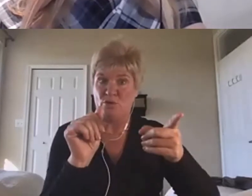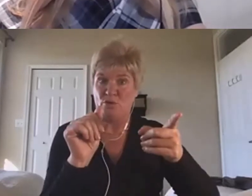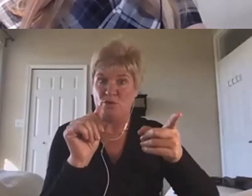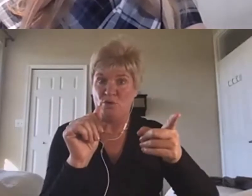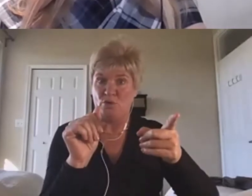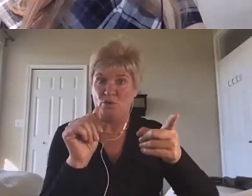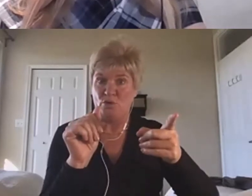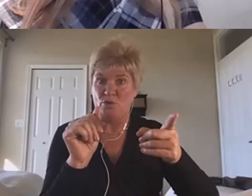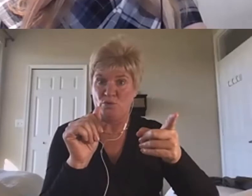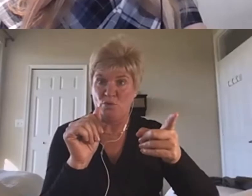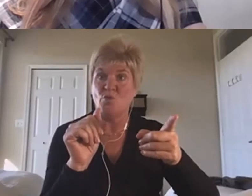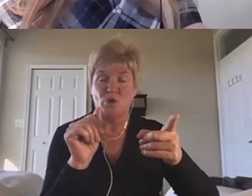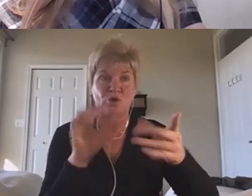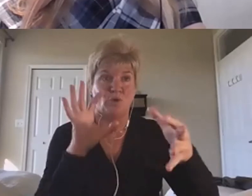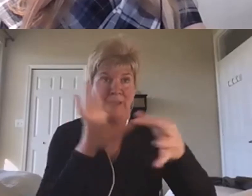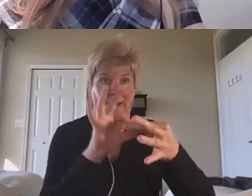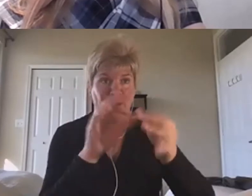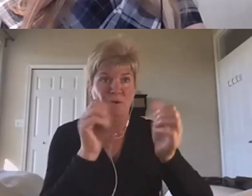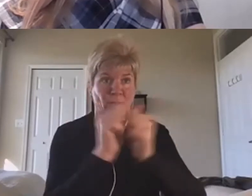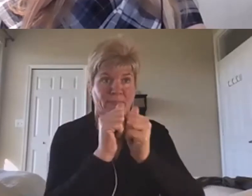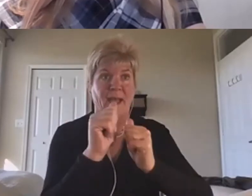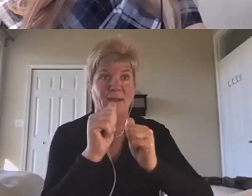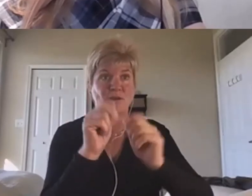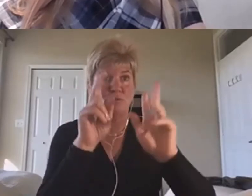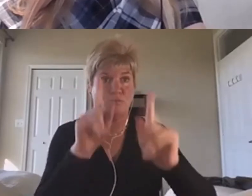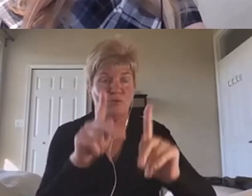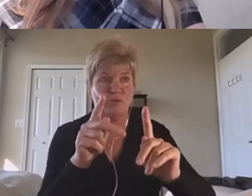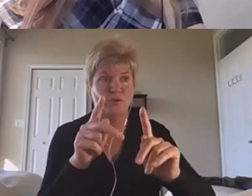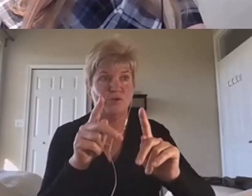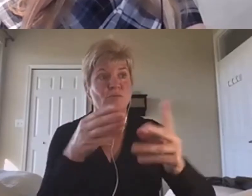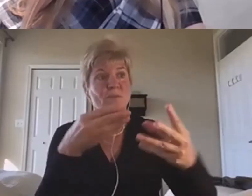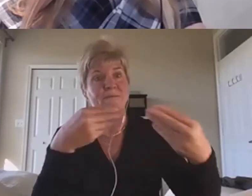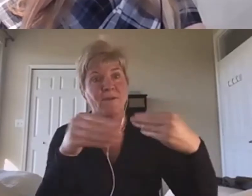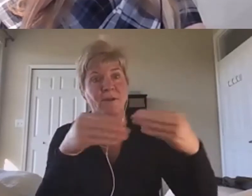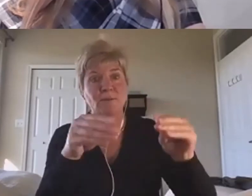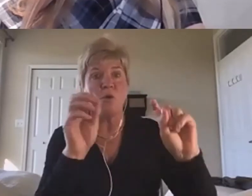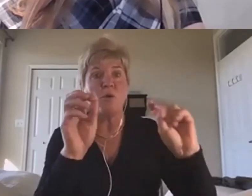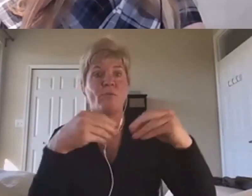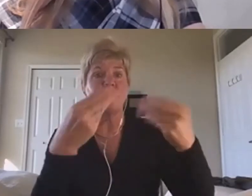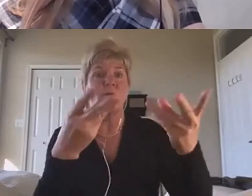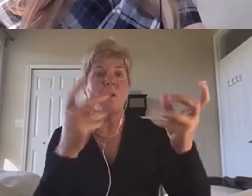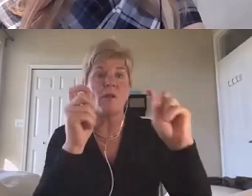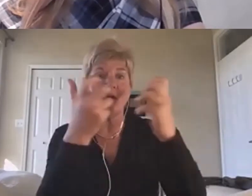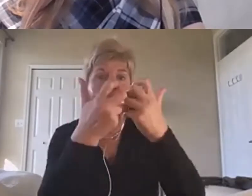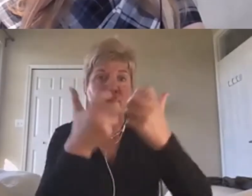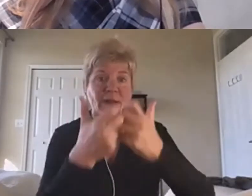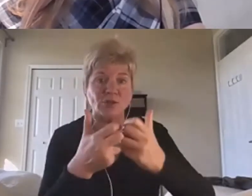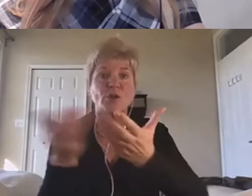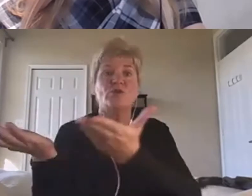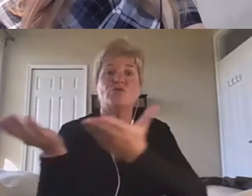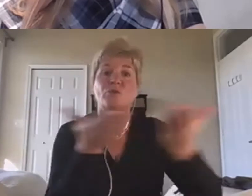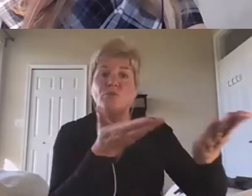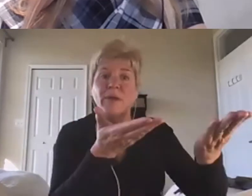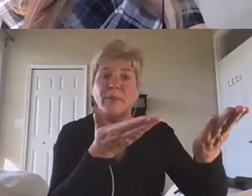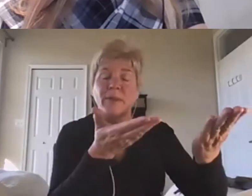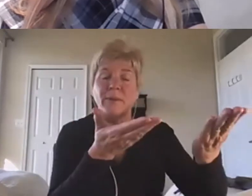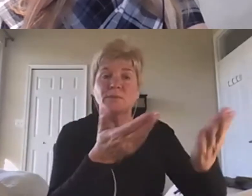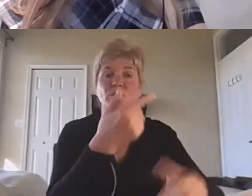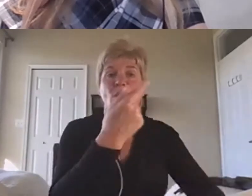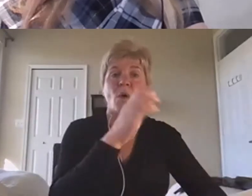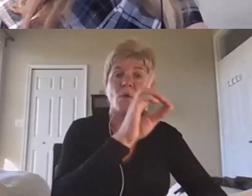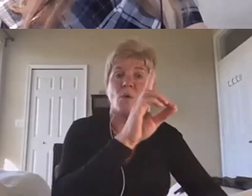candidate to make it easier to bring in the Goldman Sachs? Not one hand went up.